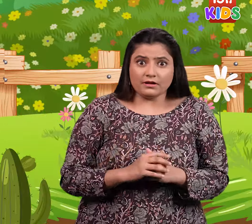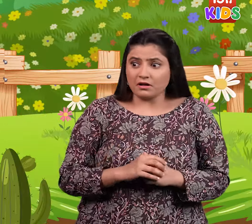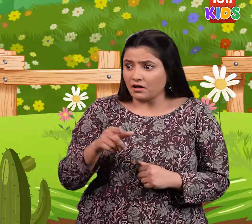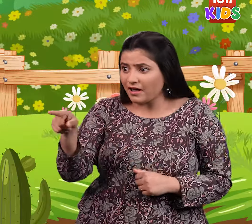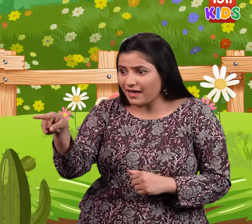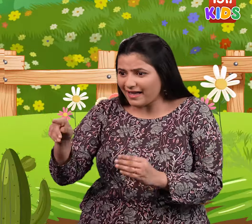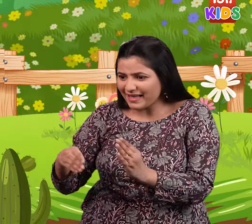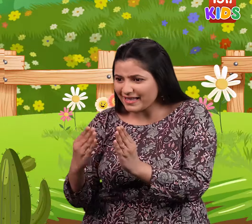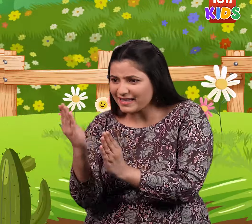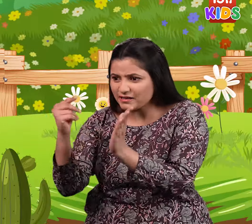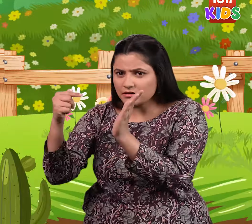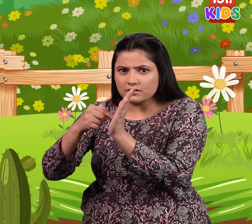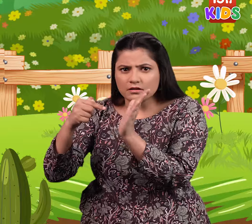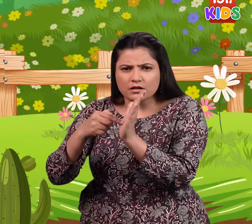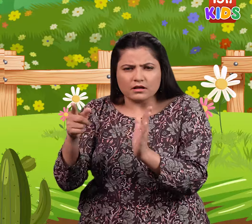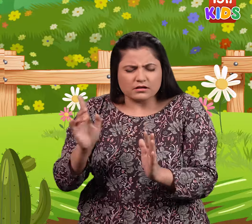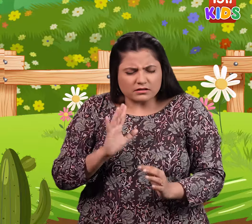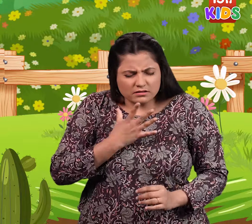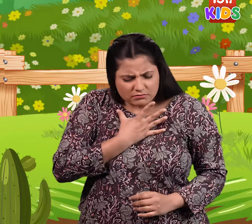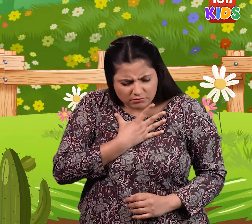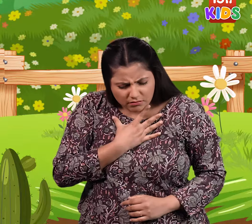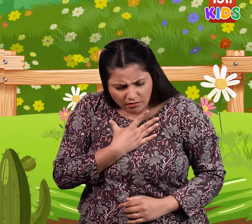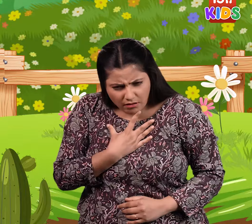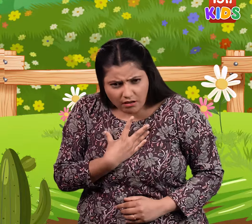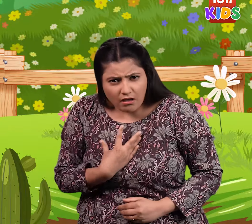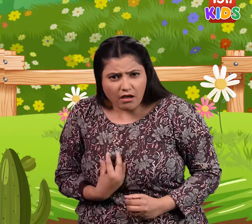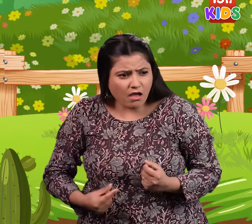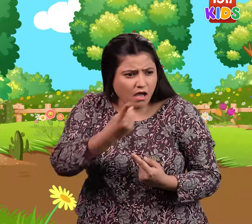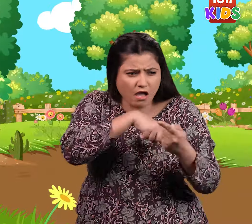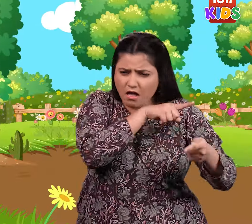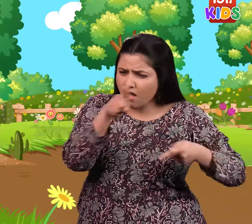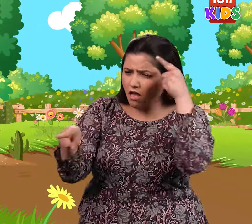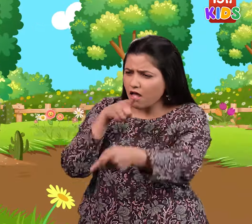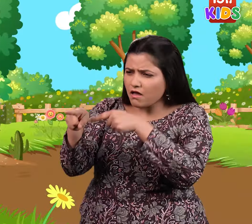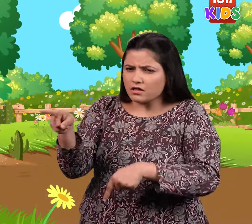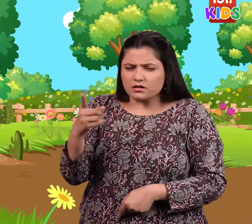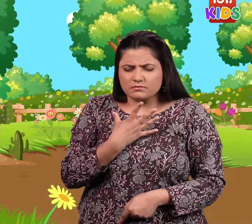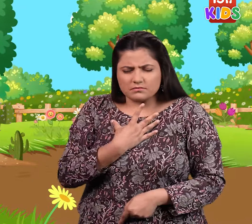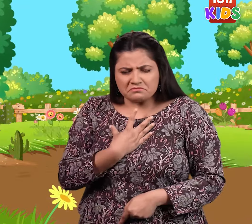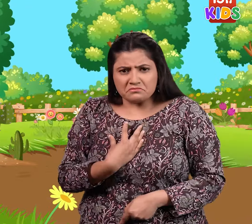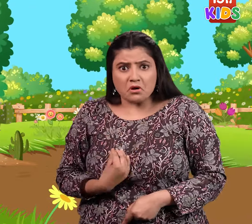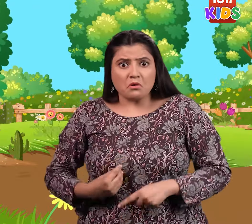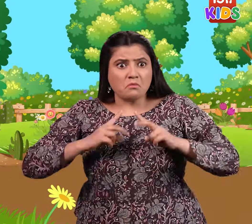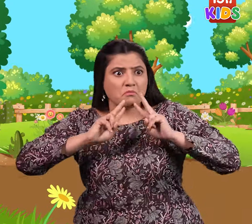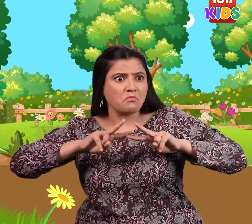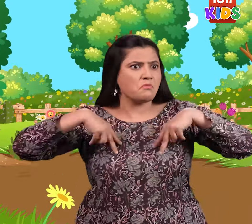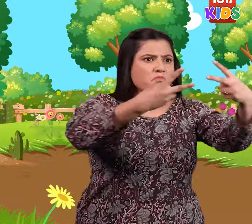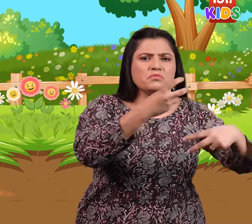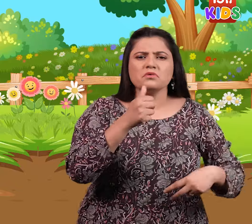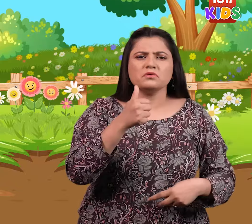This made the cactus very sad. When the flowers teased the cactus, it felt